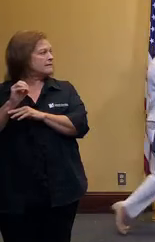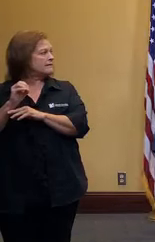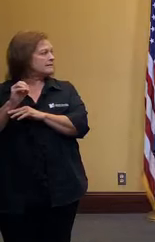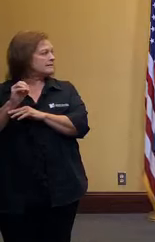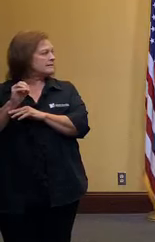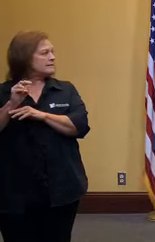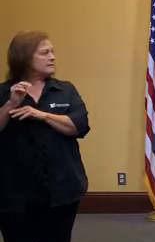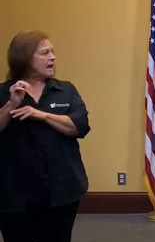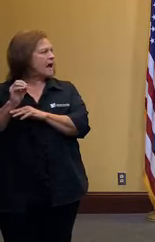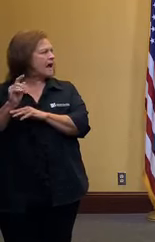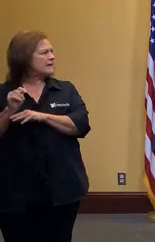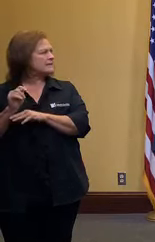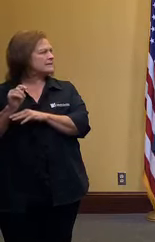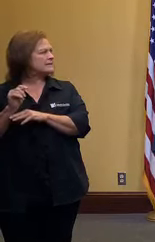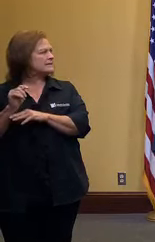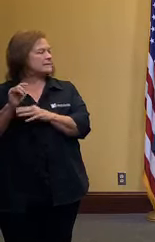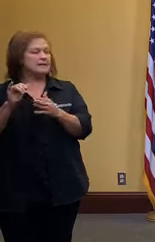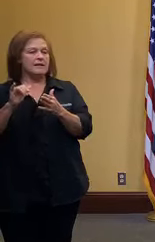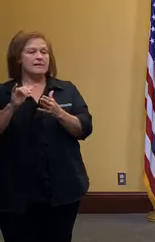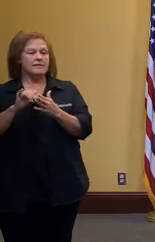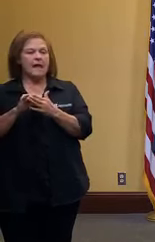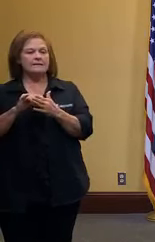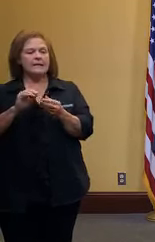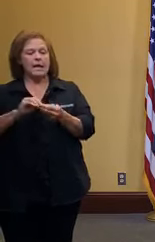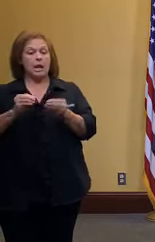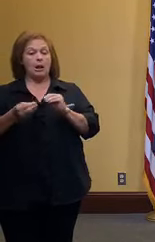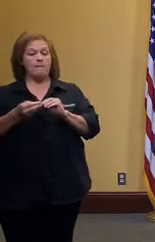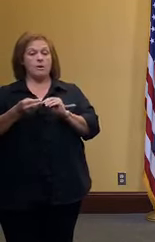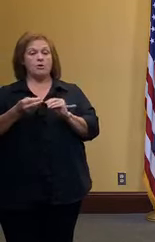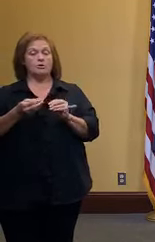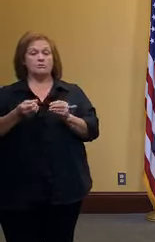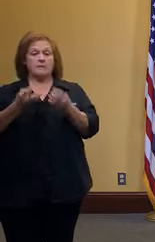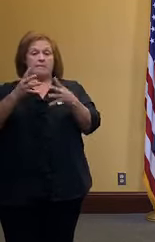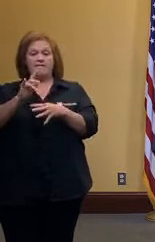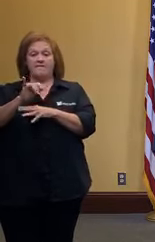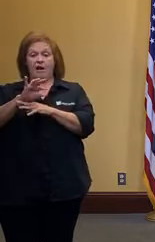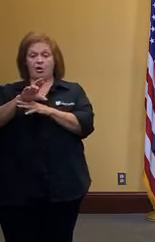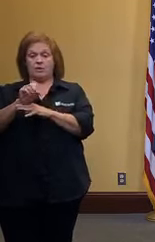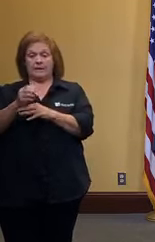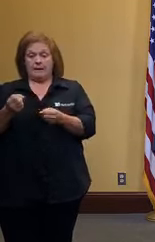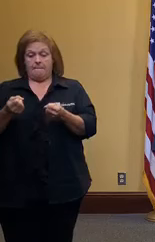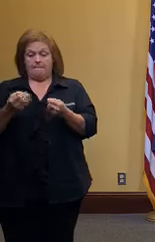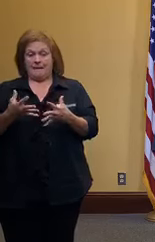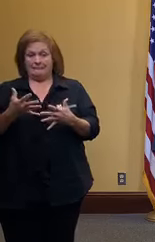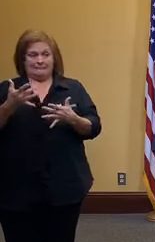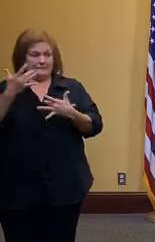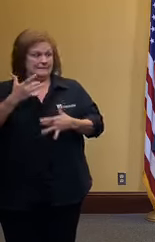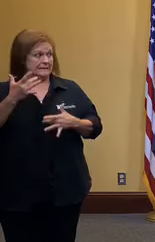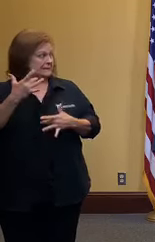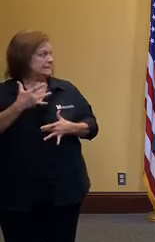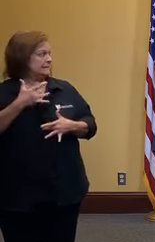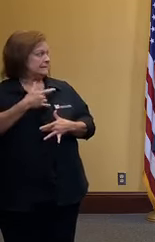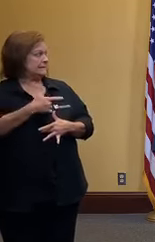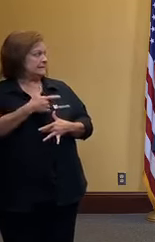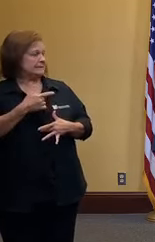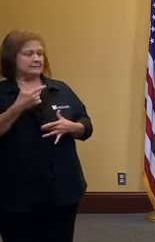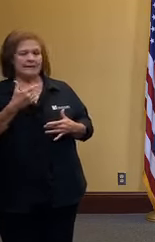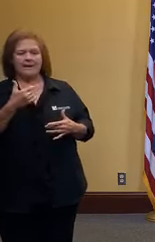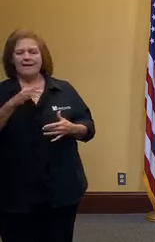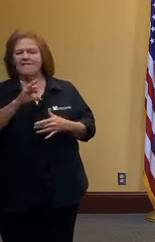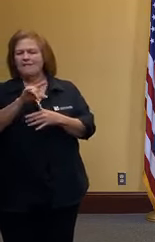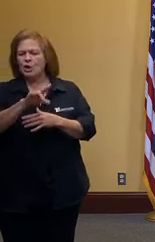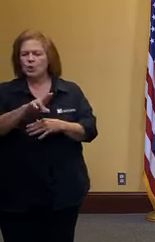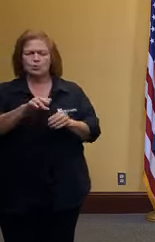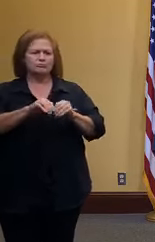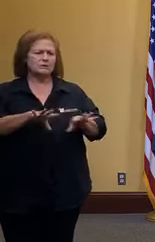it's defined as the basic reproduction number of a virus many many many diseases have r-naughts flu flu does